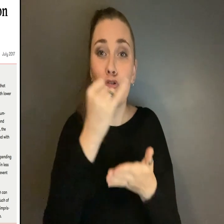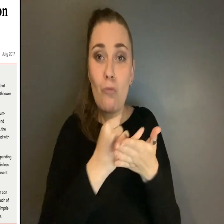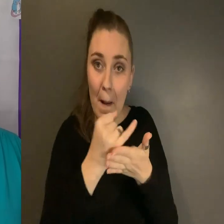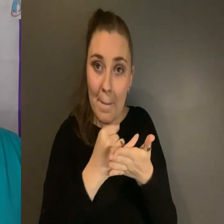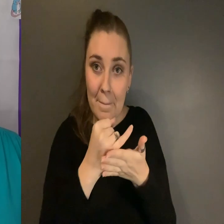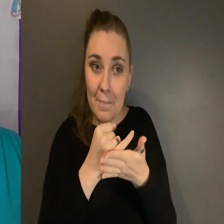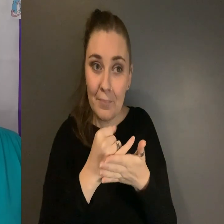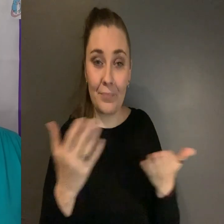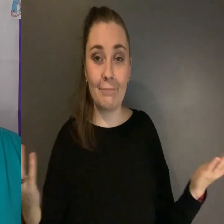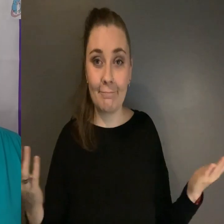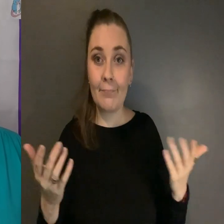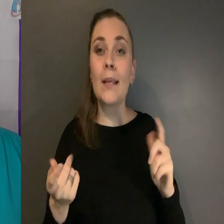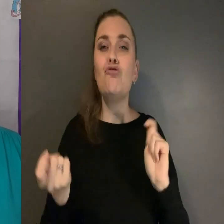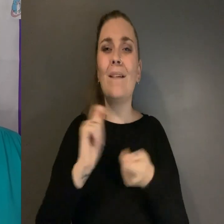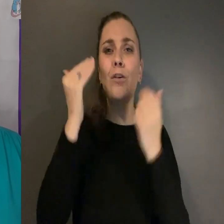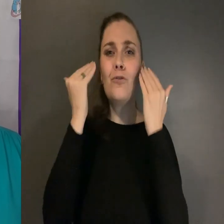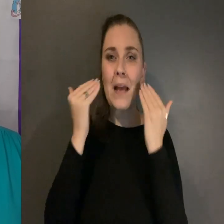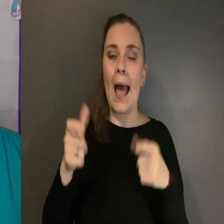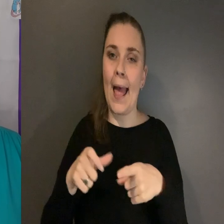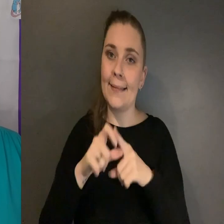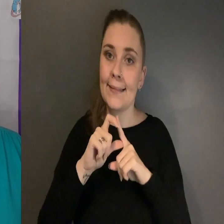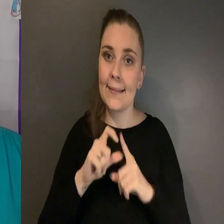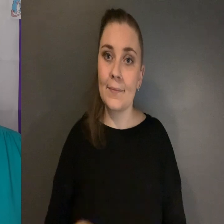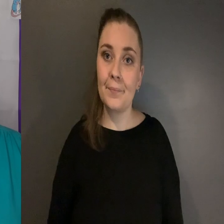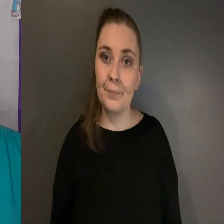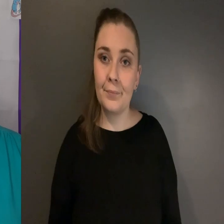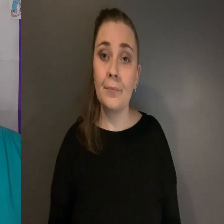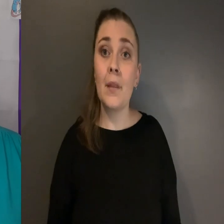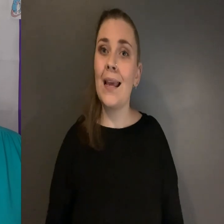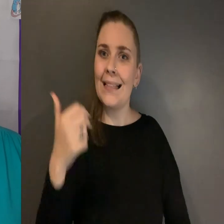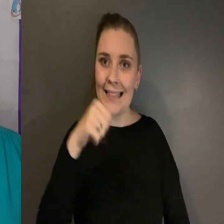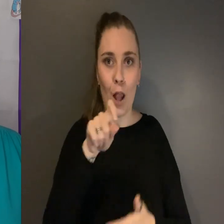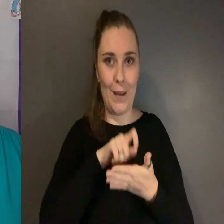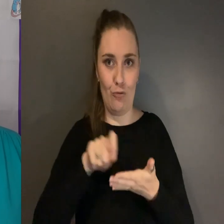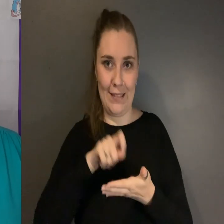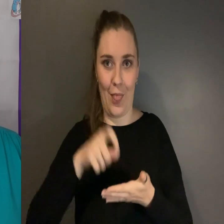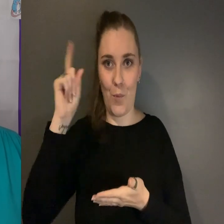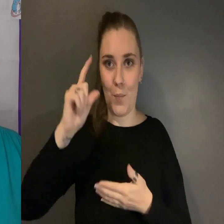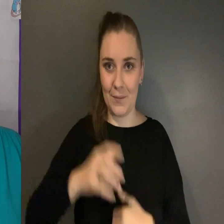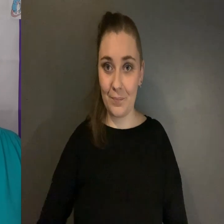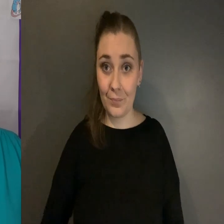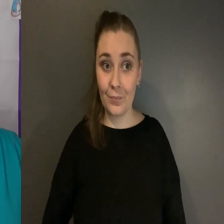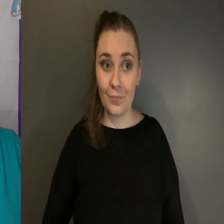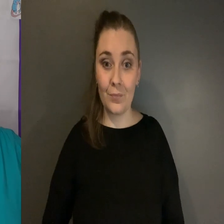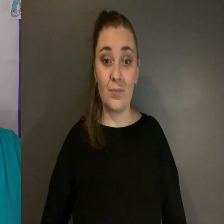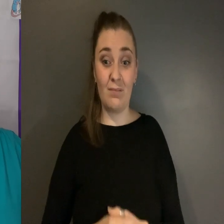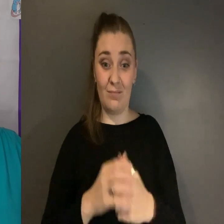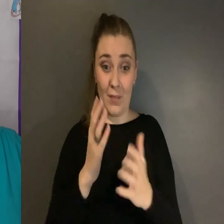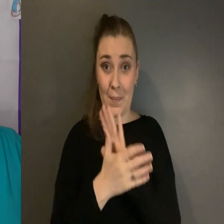Transformative justice is hard and it is still being written The moral arc of the universe is long